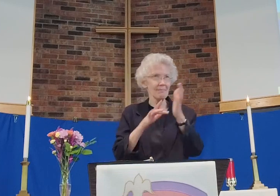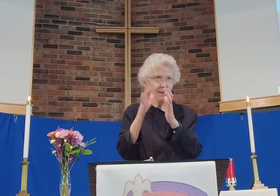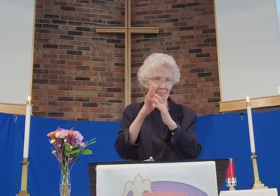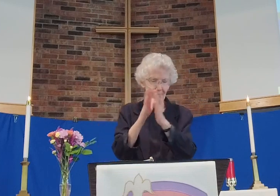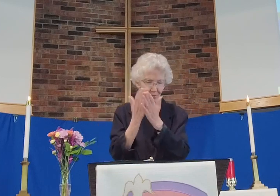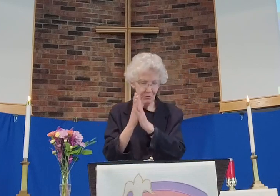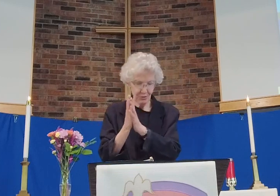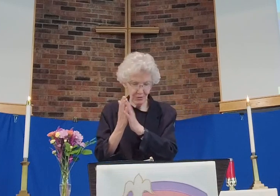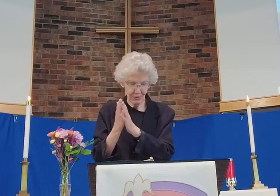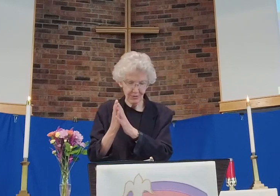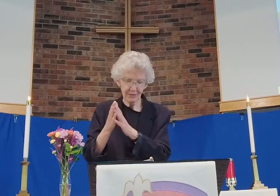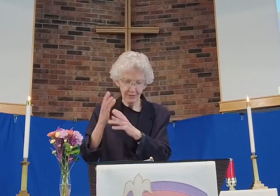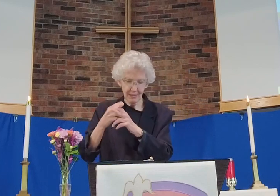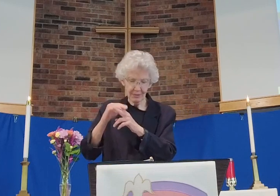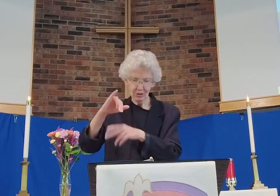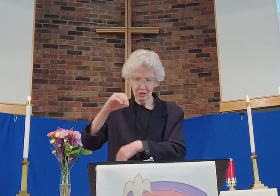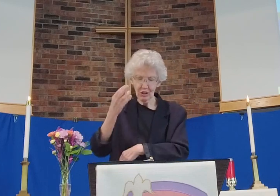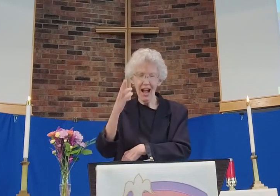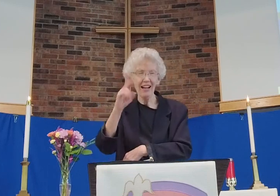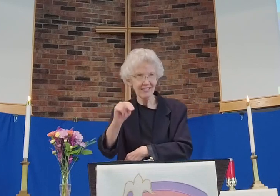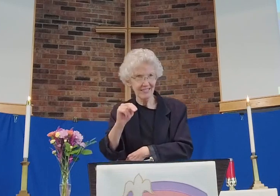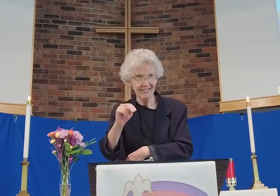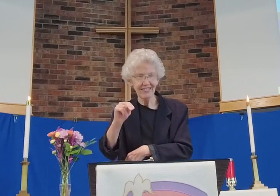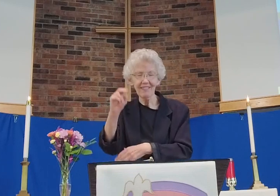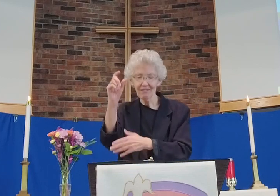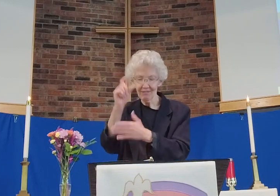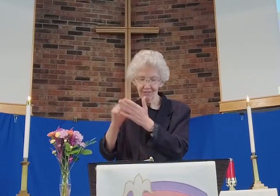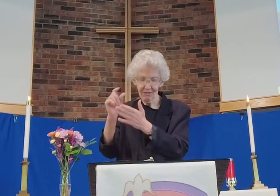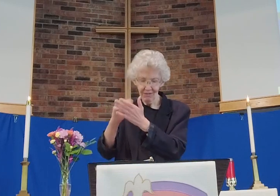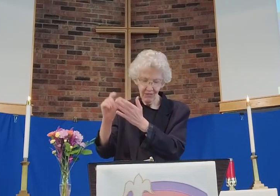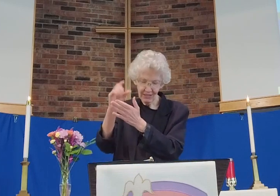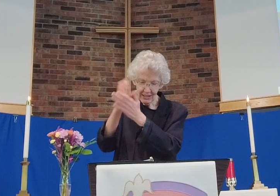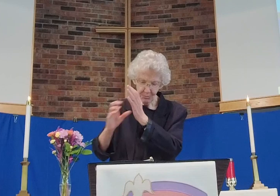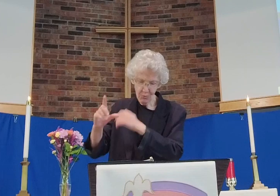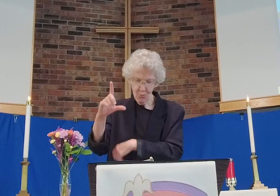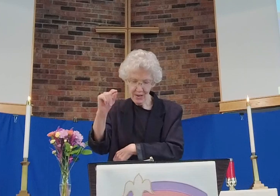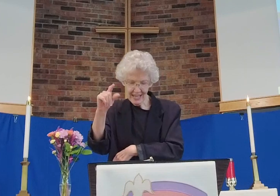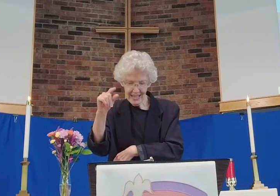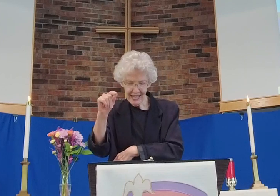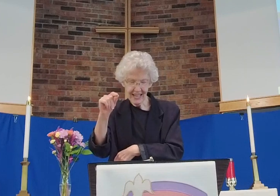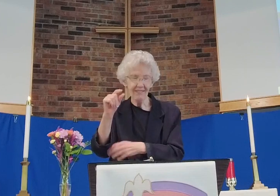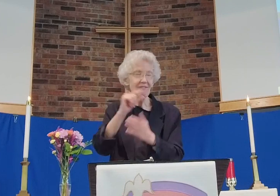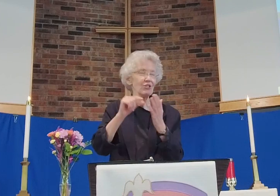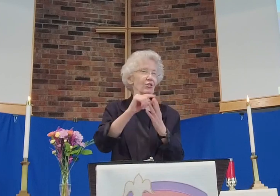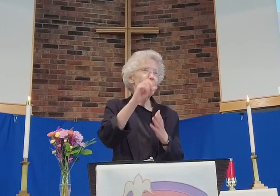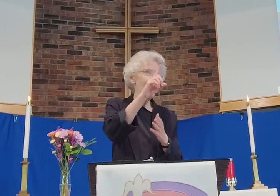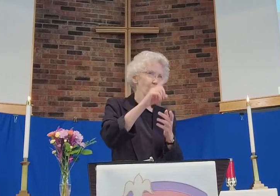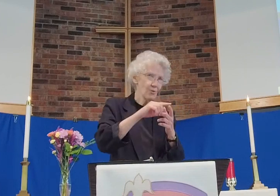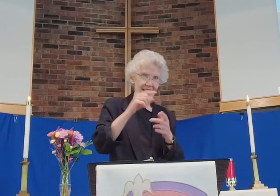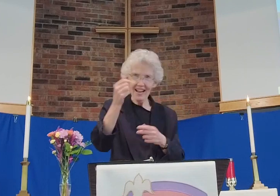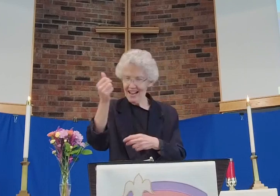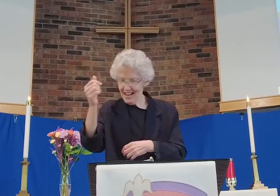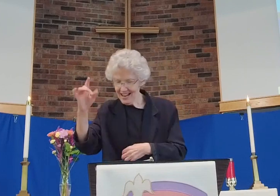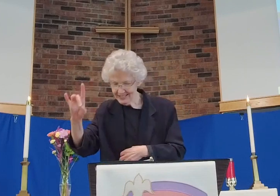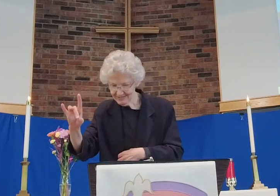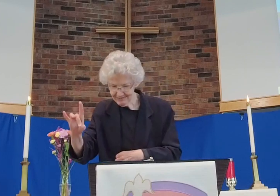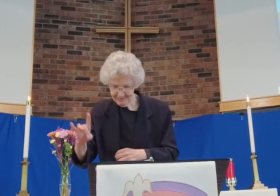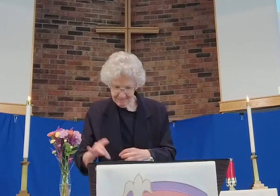Our scripture reading this morning is from John, chapter 20, verses 1 through 18.